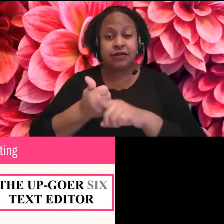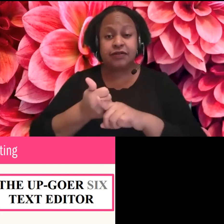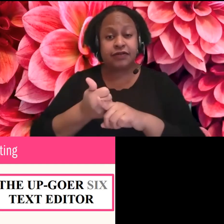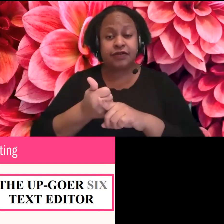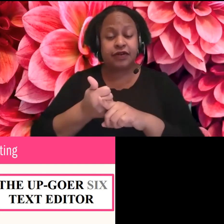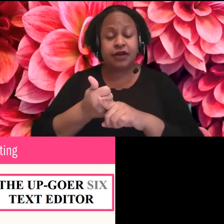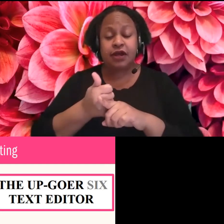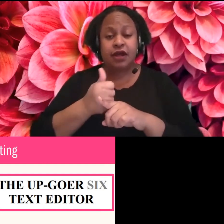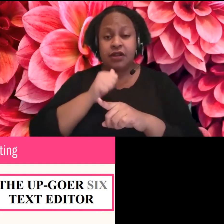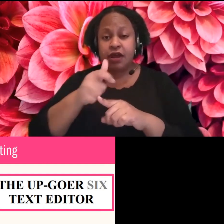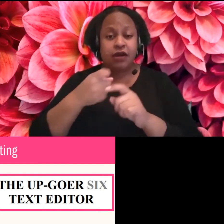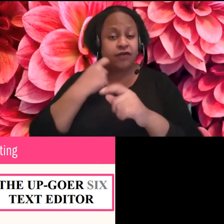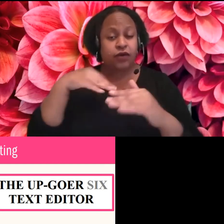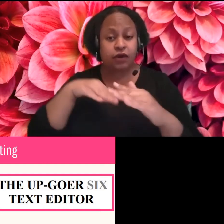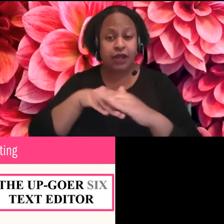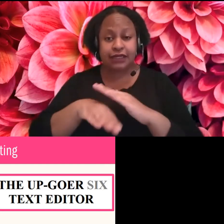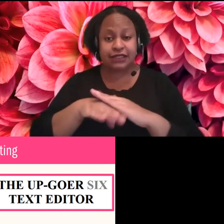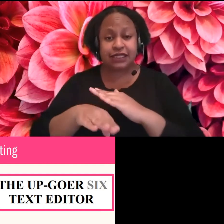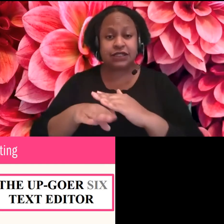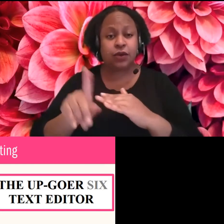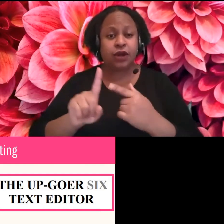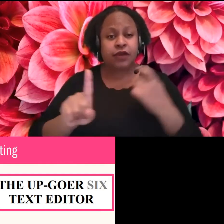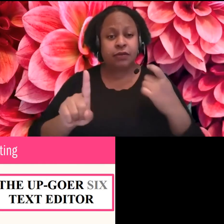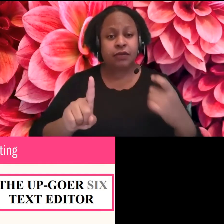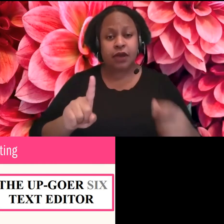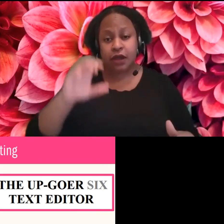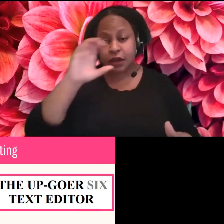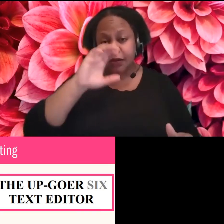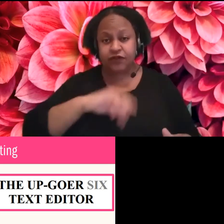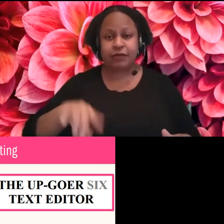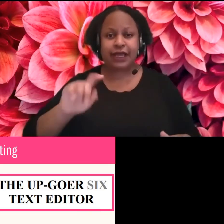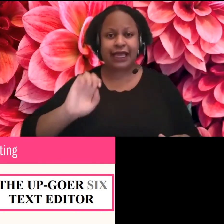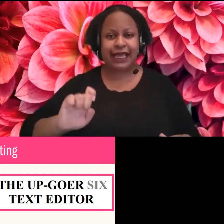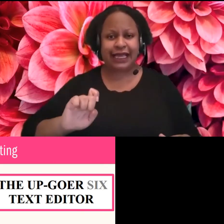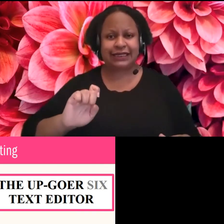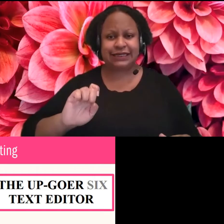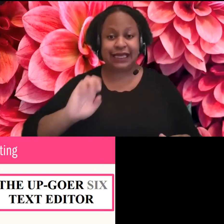XKCD where, uh, they,